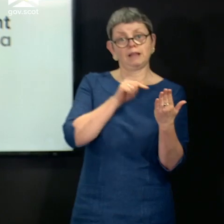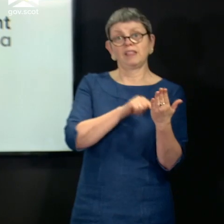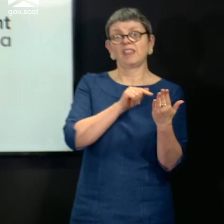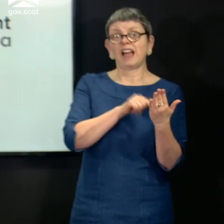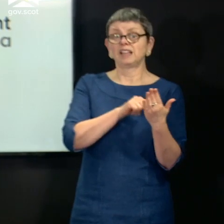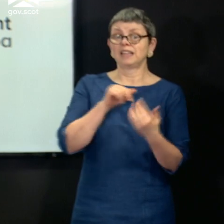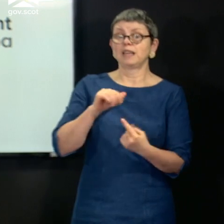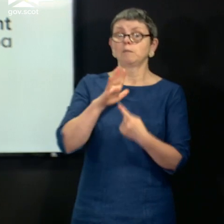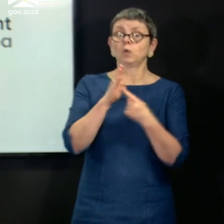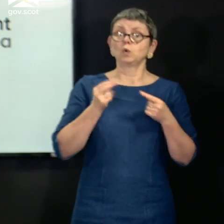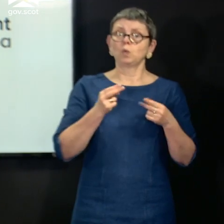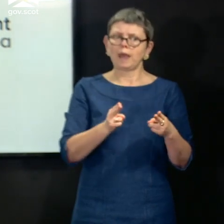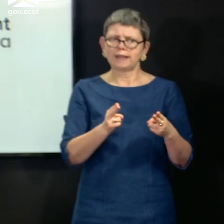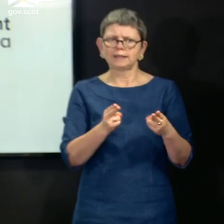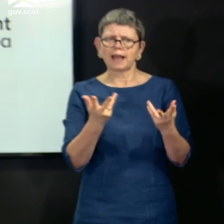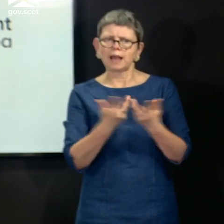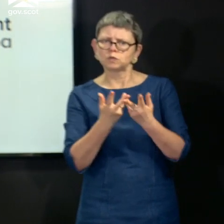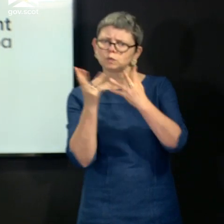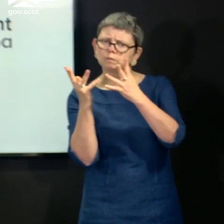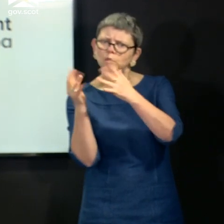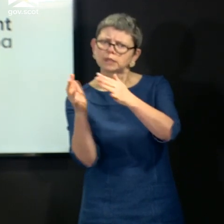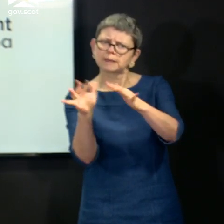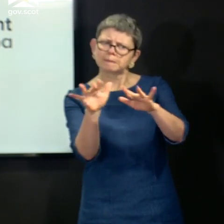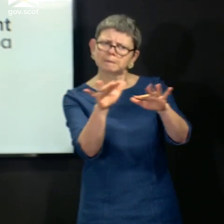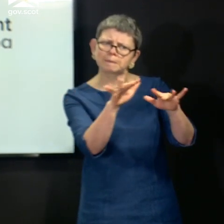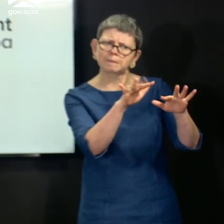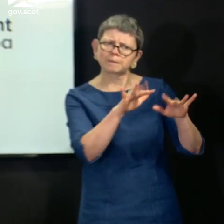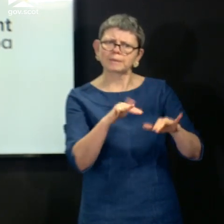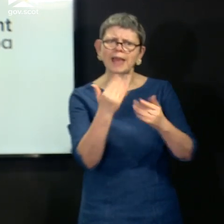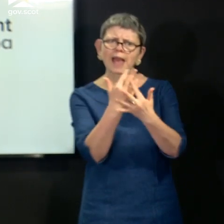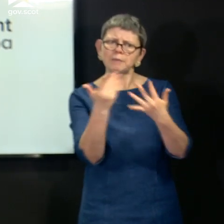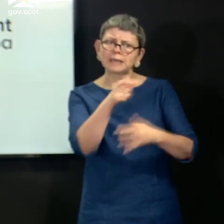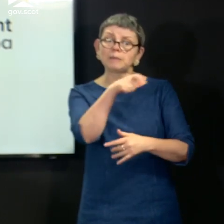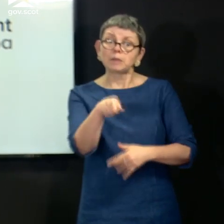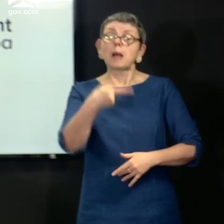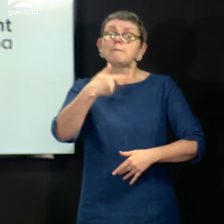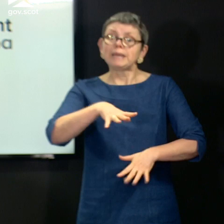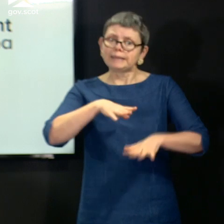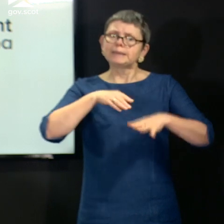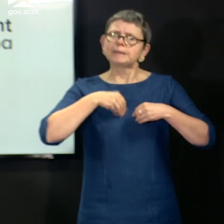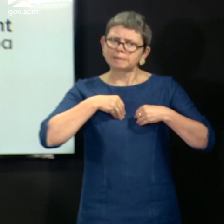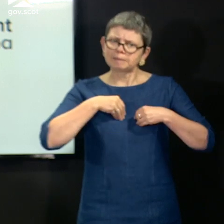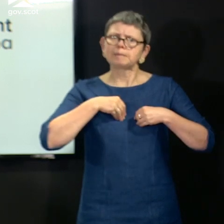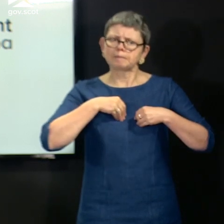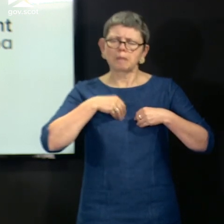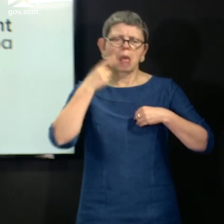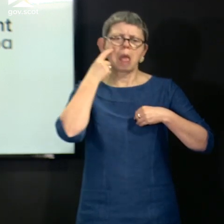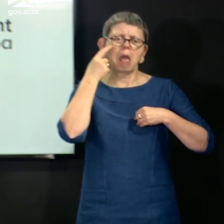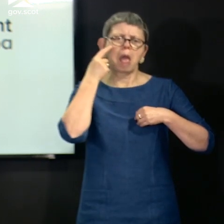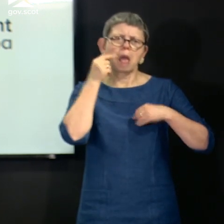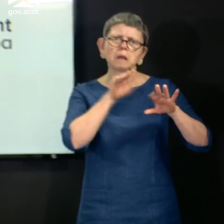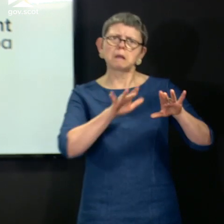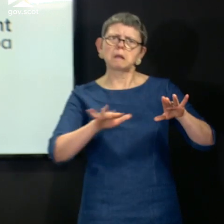which allows us to monitor the proportion of people exposed to COVID-19 and help tackle its spread across the